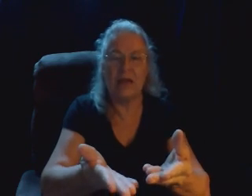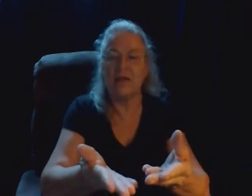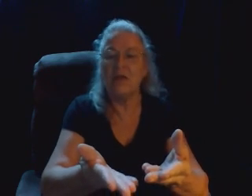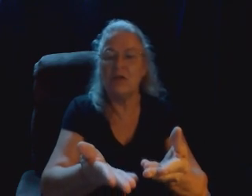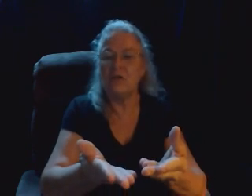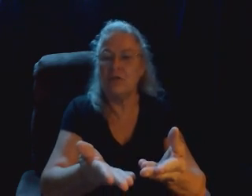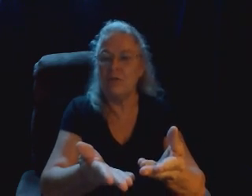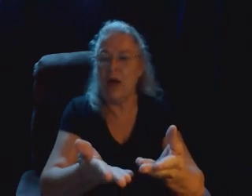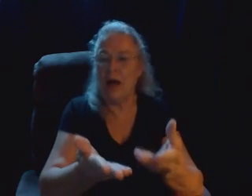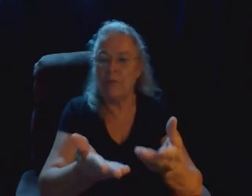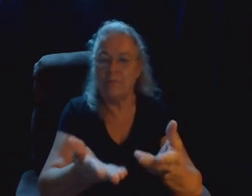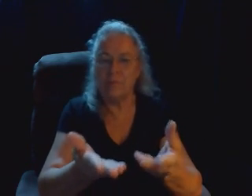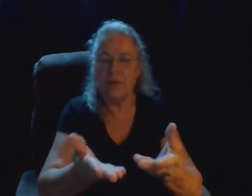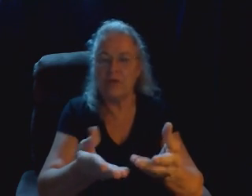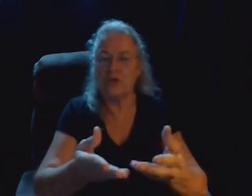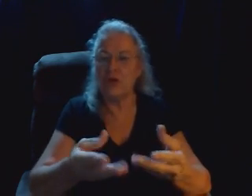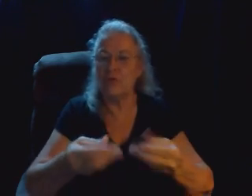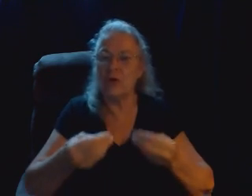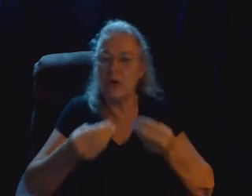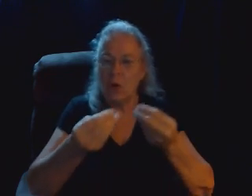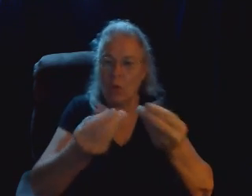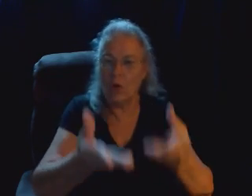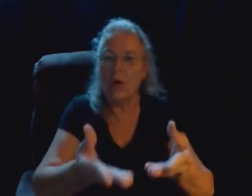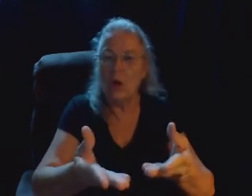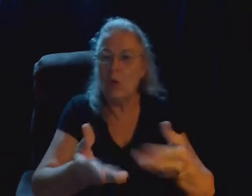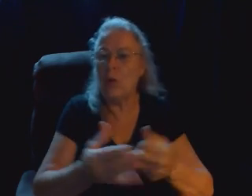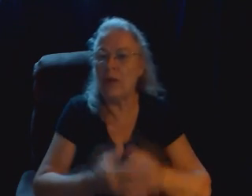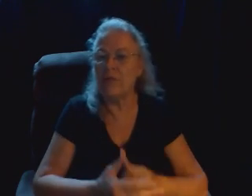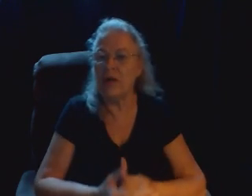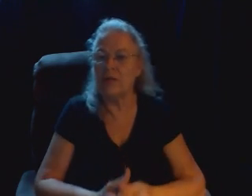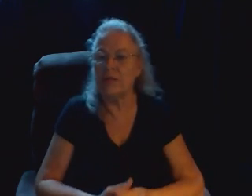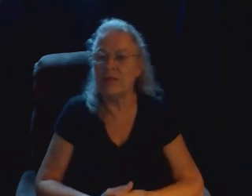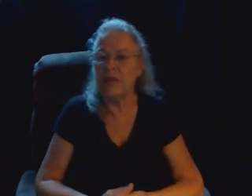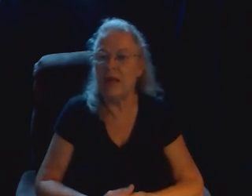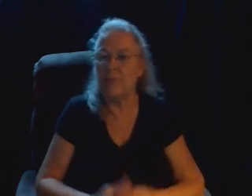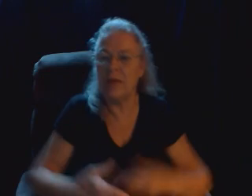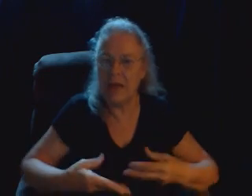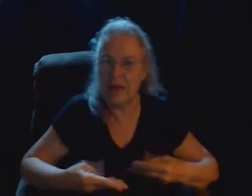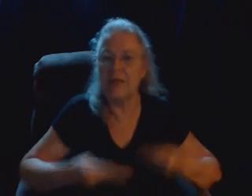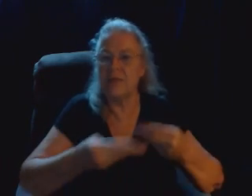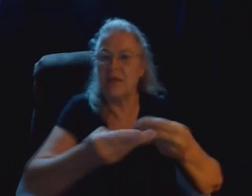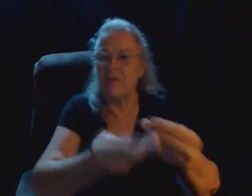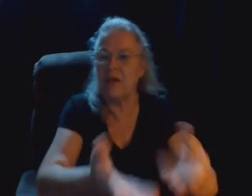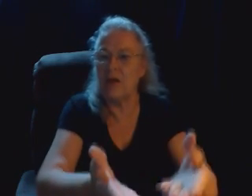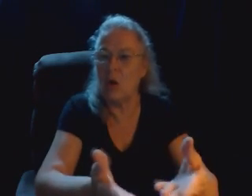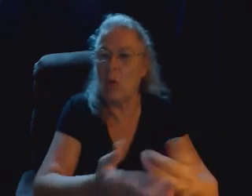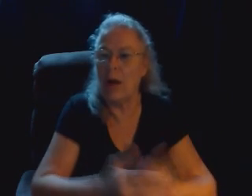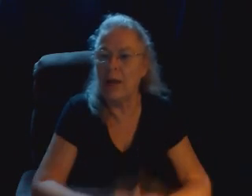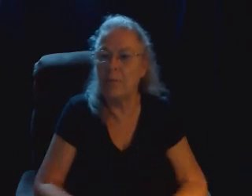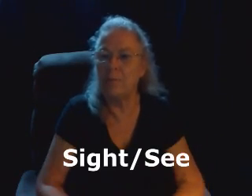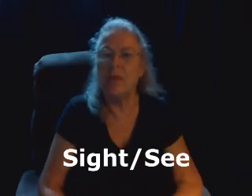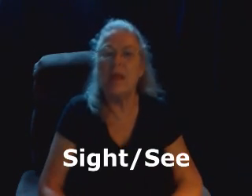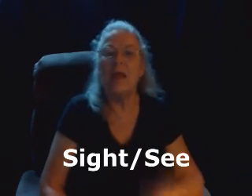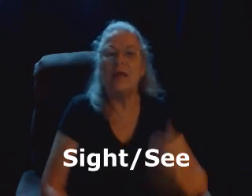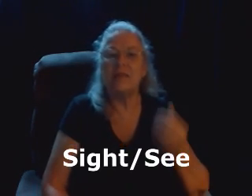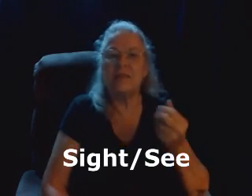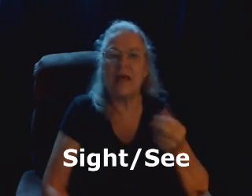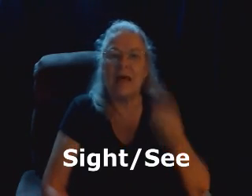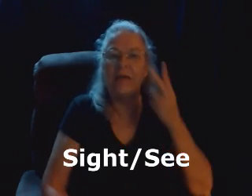it to the children, or whatever else is there. But he is giving it away. Sight.